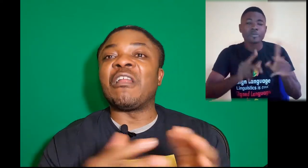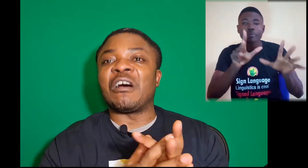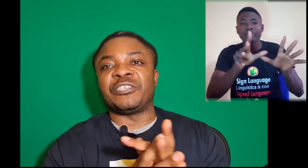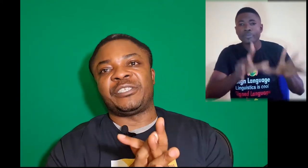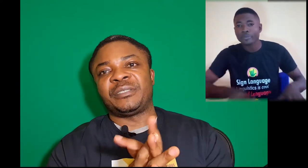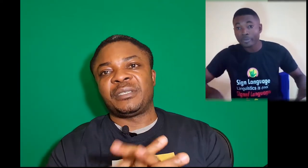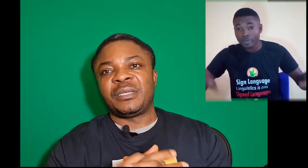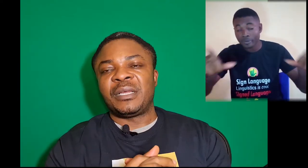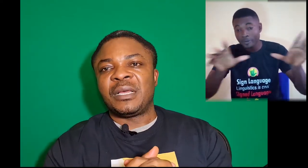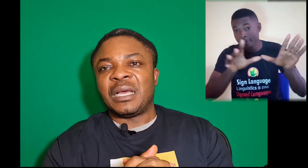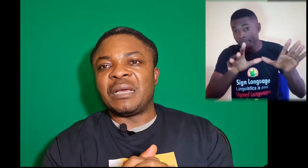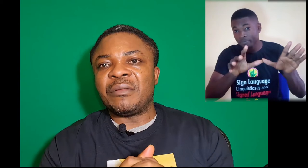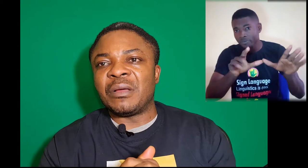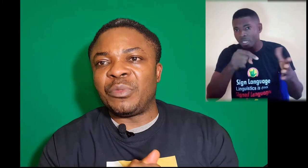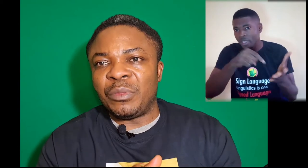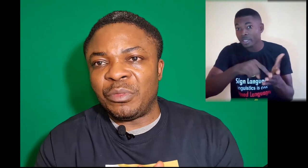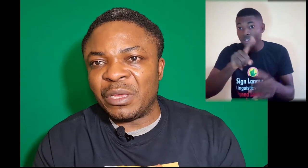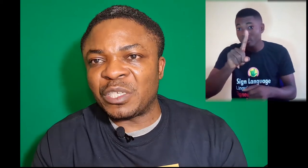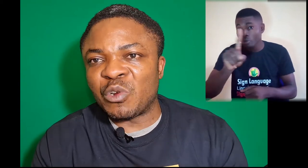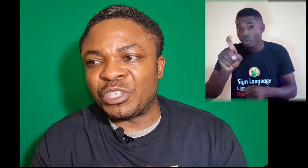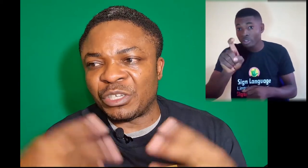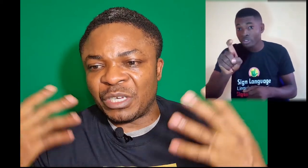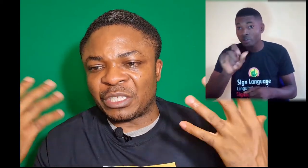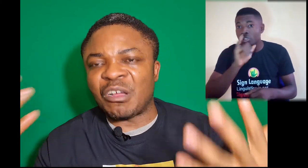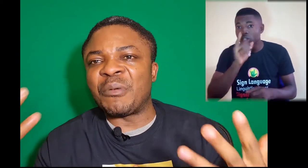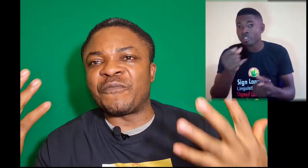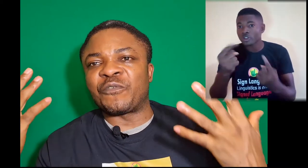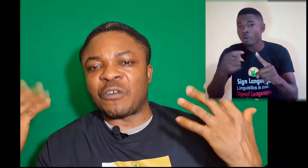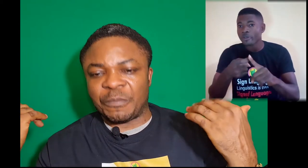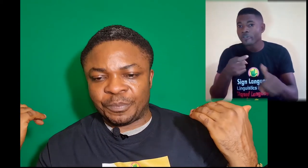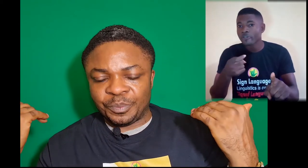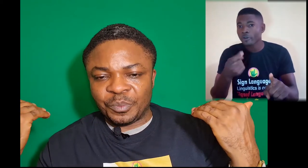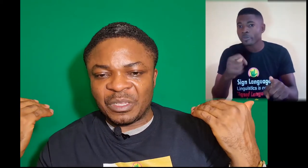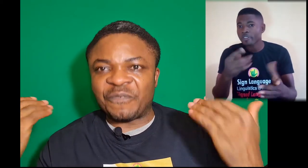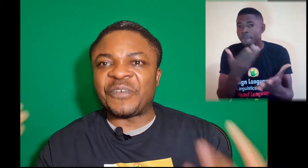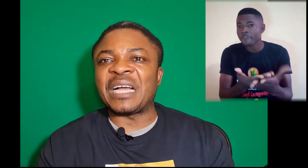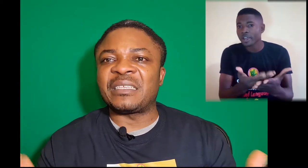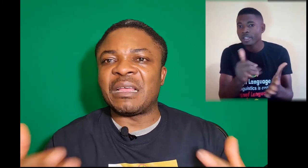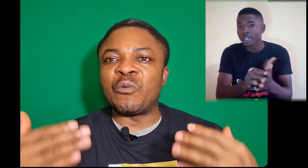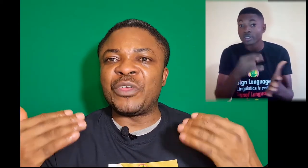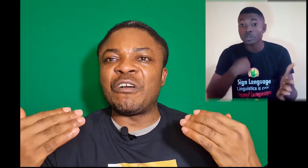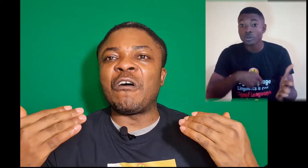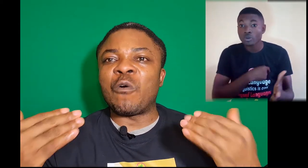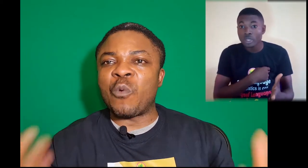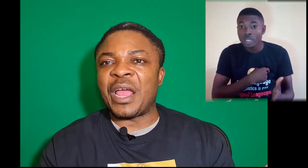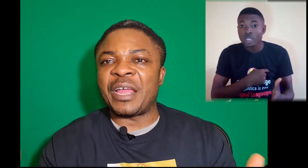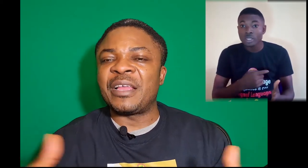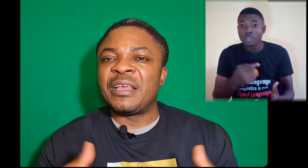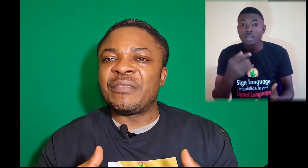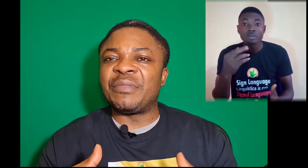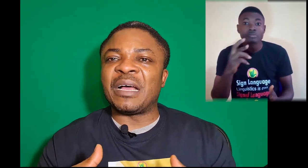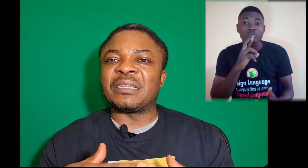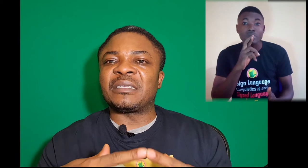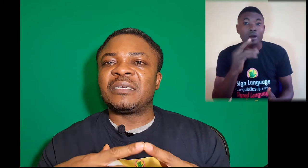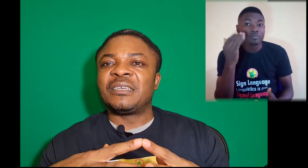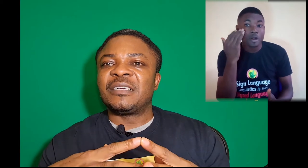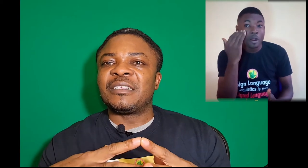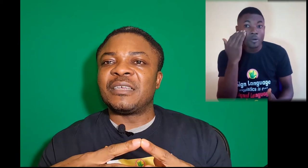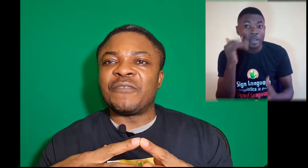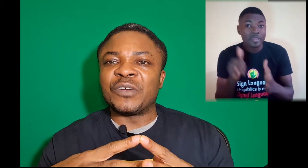large? And, uh, this question is coming from the fact that we are aware that every